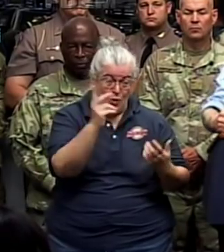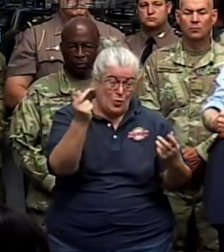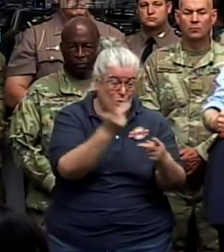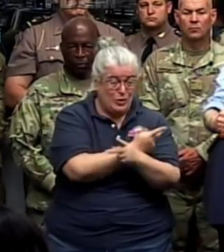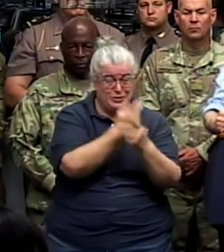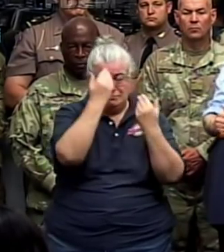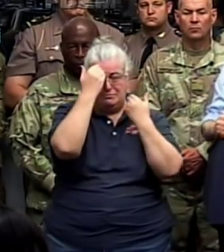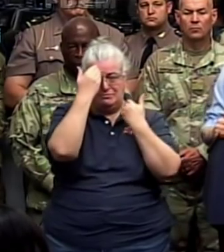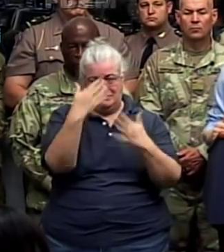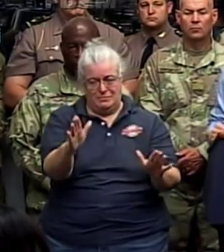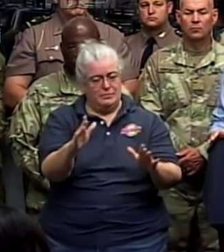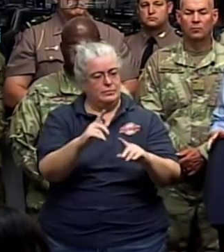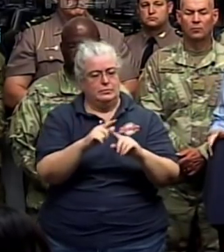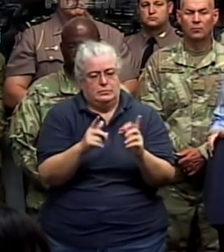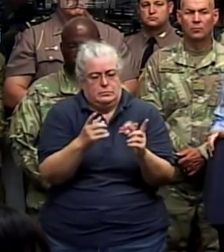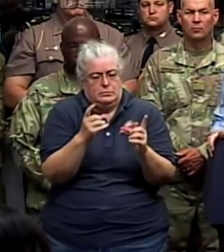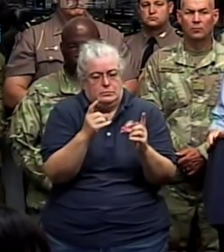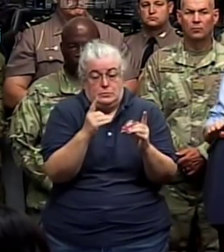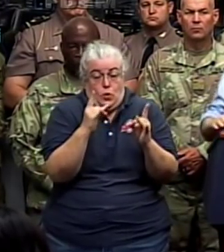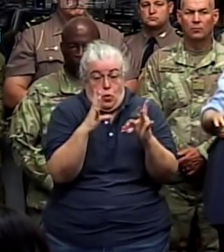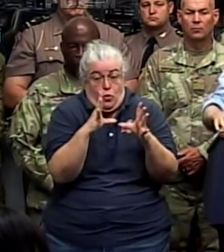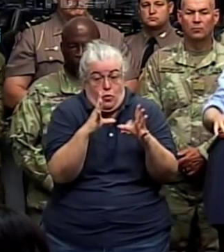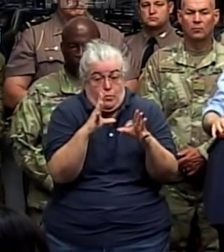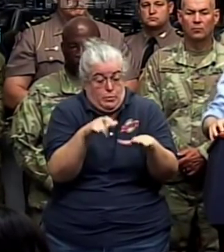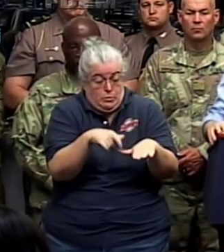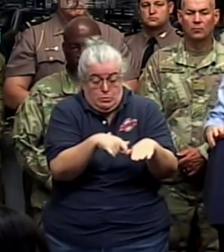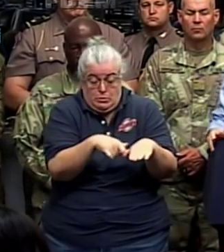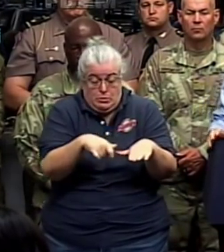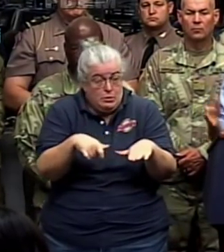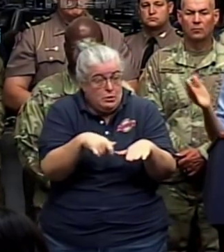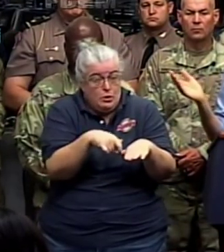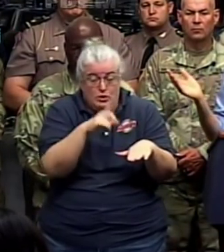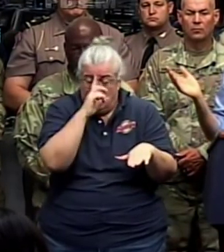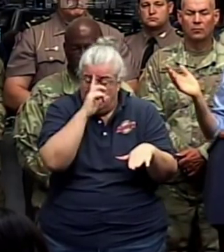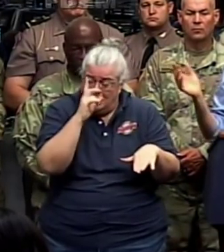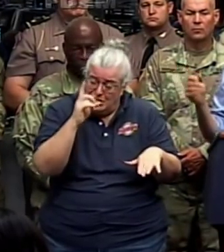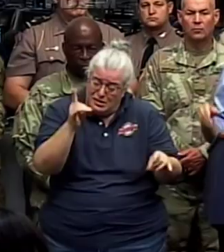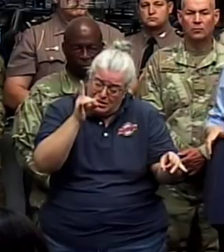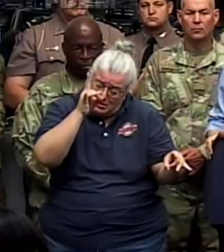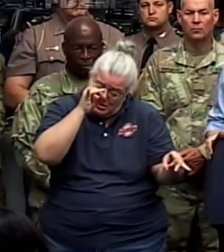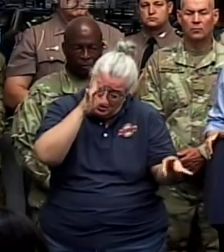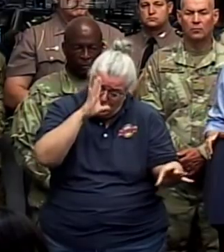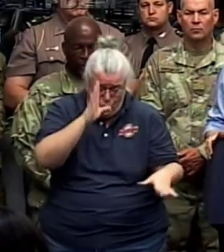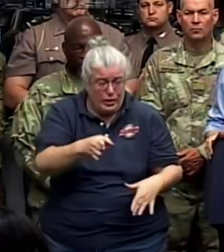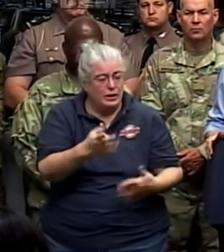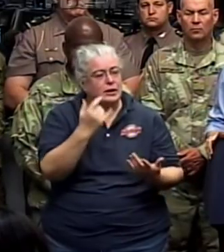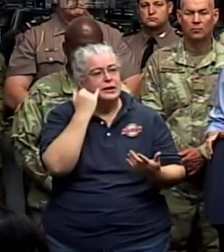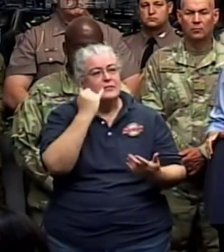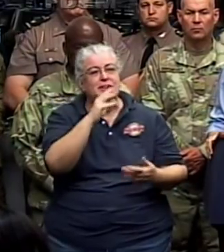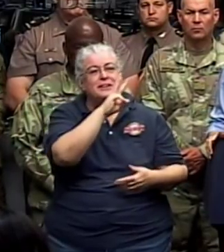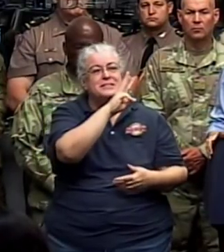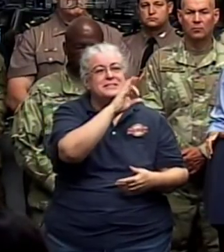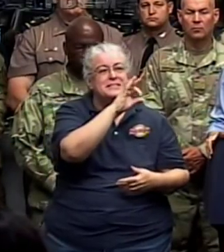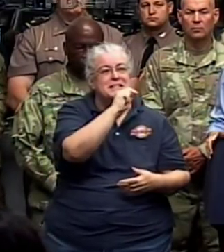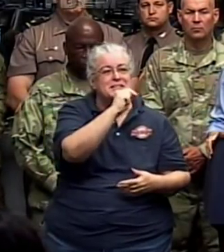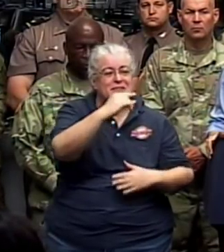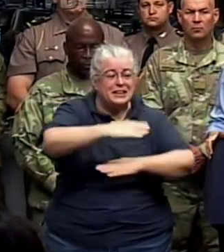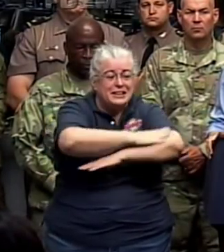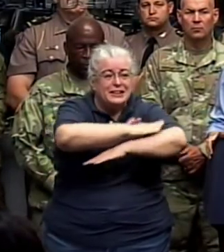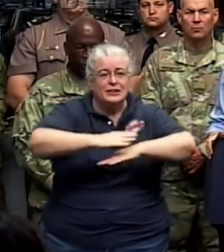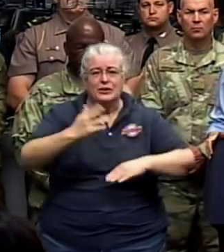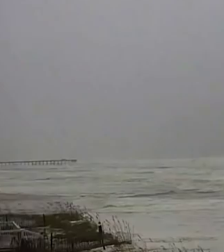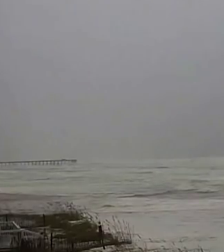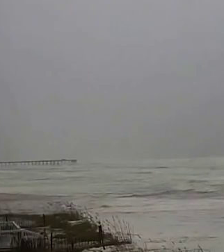horrible. I mean, all along that area. Whether you get six-footed storm surge or 13-footed storm surge,